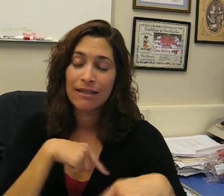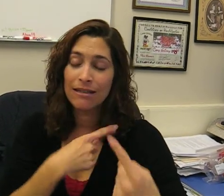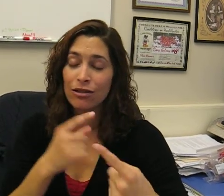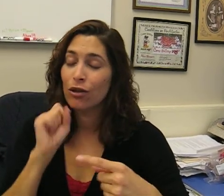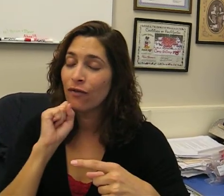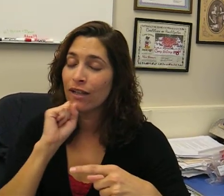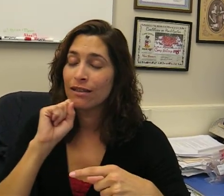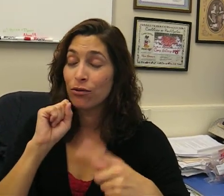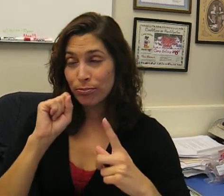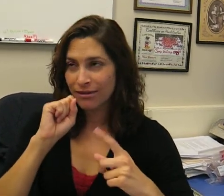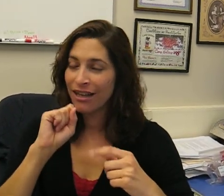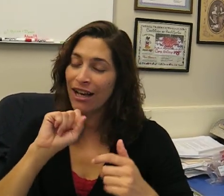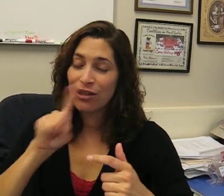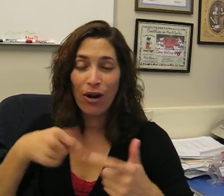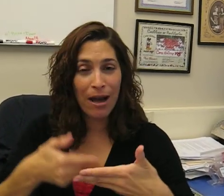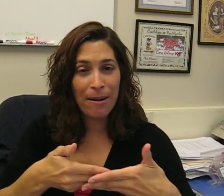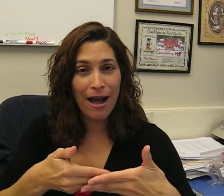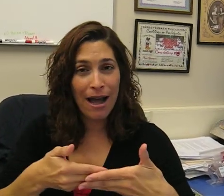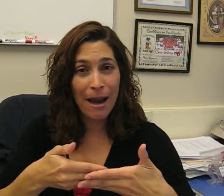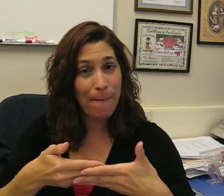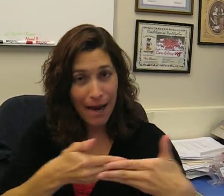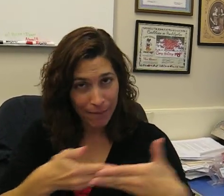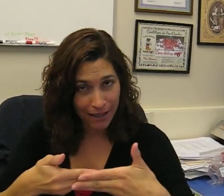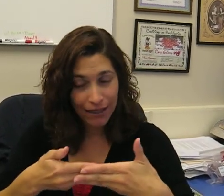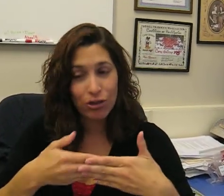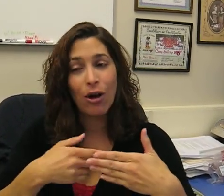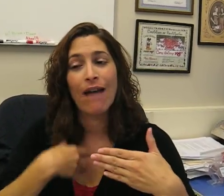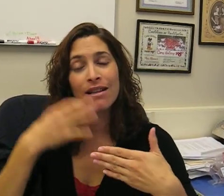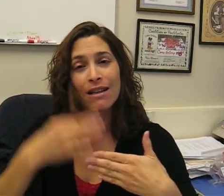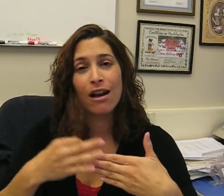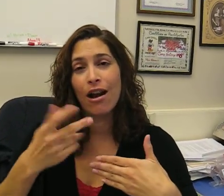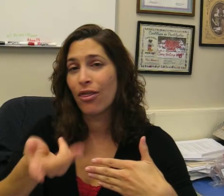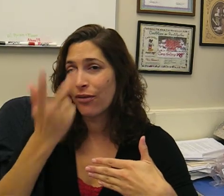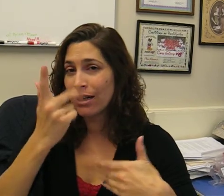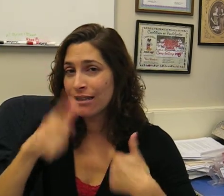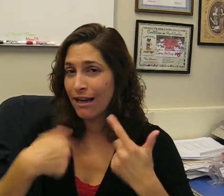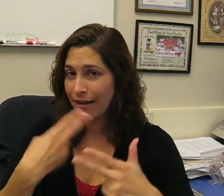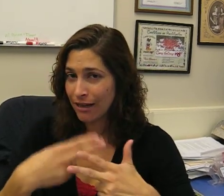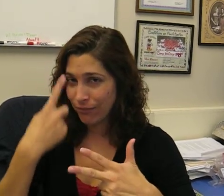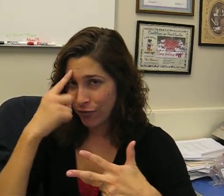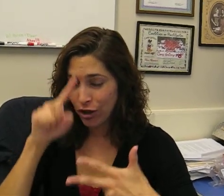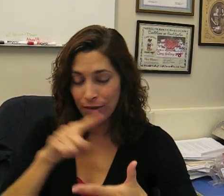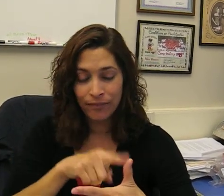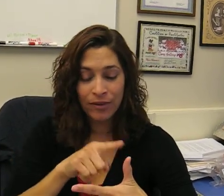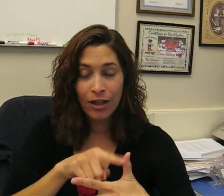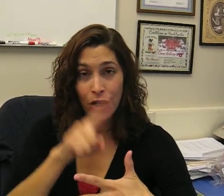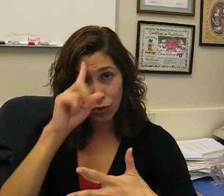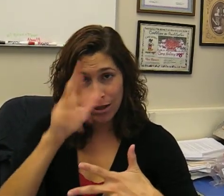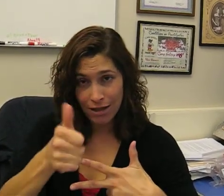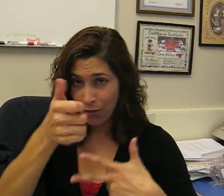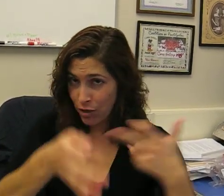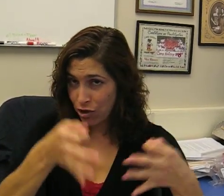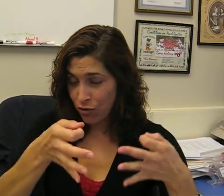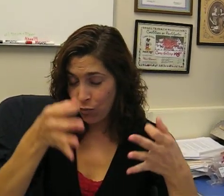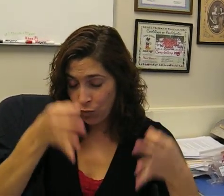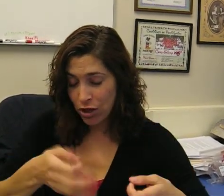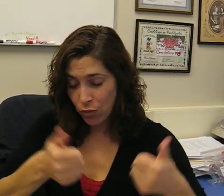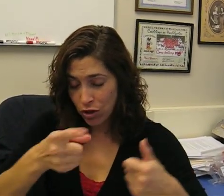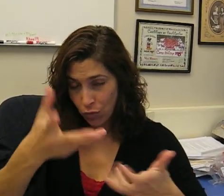since Sophie's, oops, is only on a baby. So I decided on please sign name for her. And you decide which one you